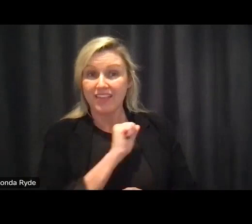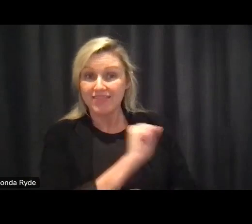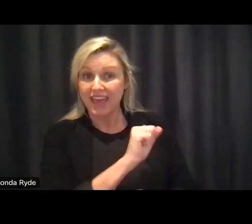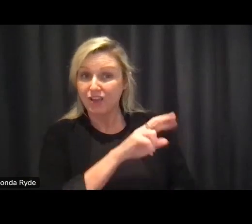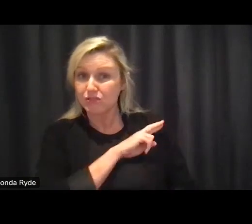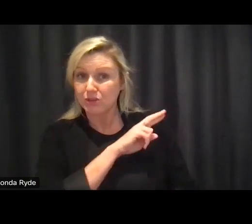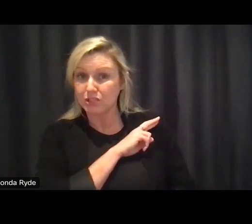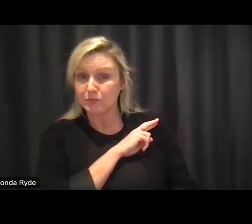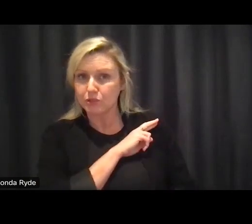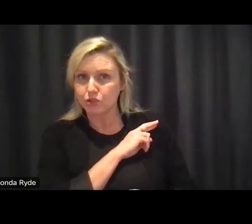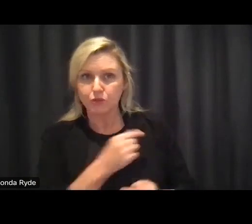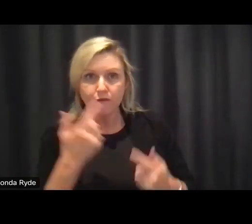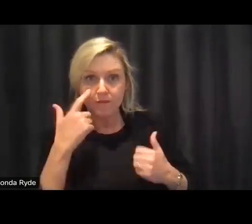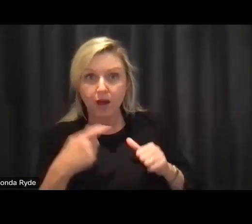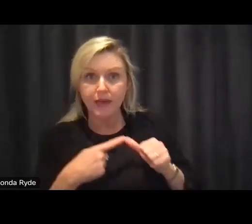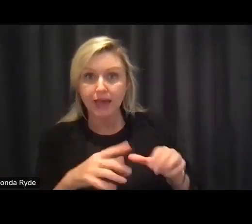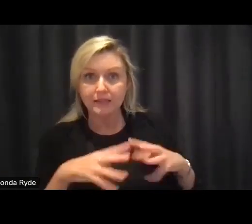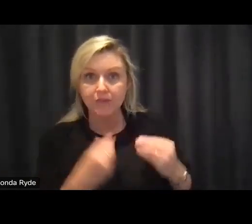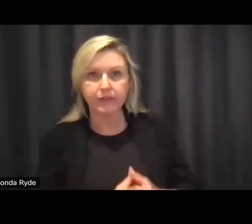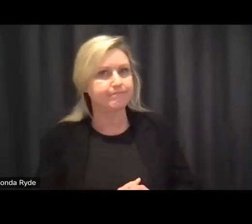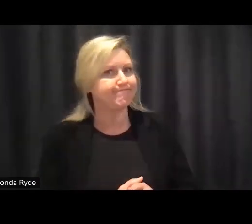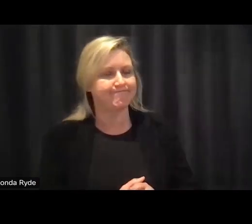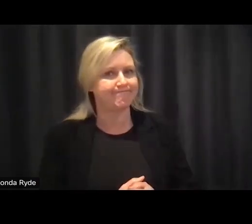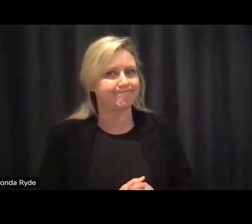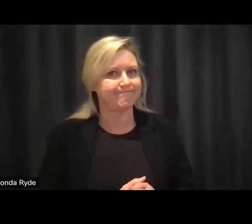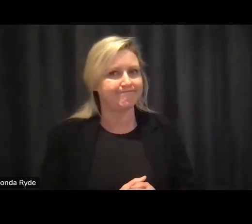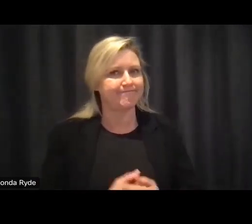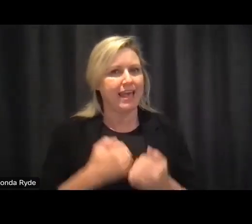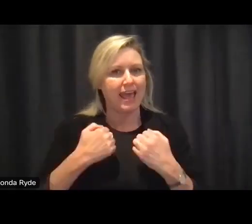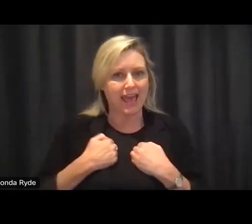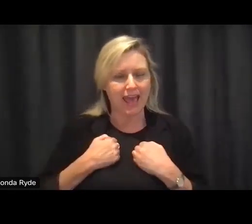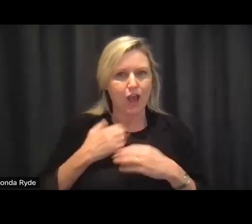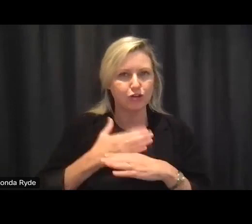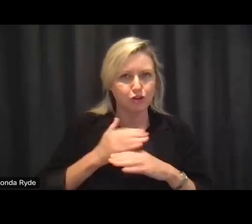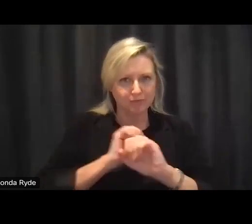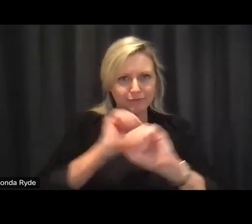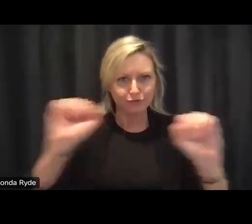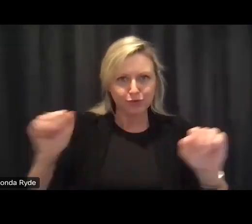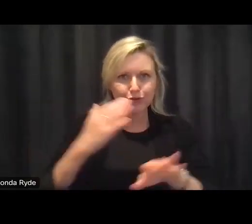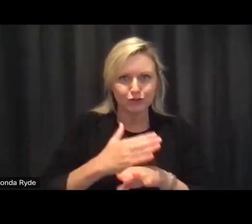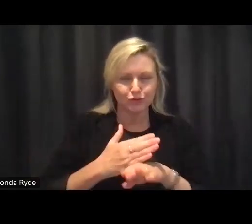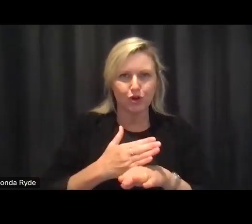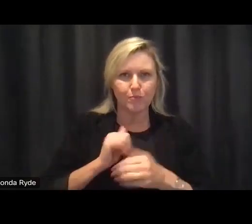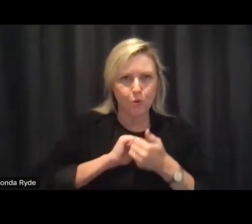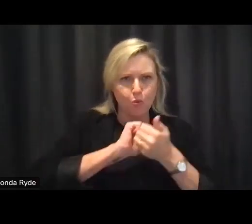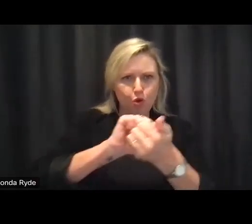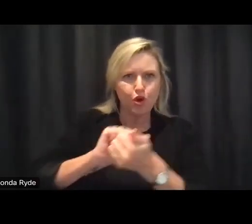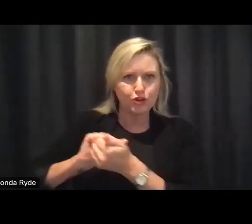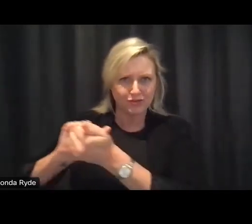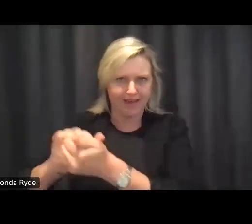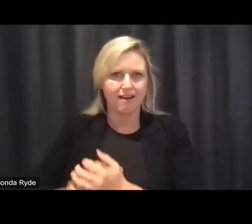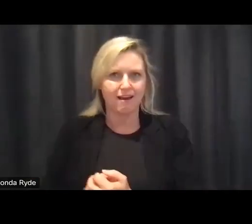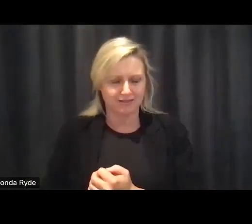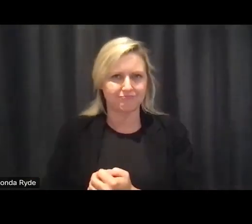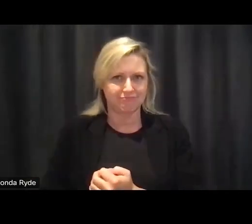to work these things out i think it's our job and my job to work with you um to get